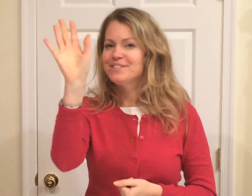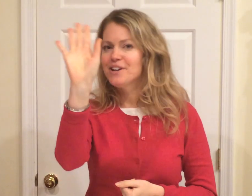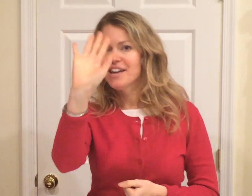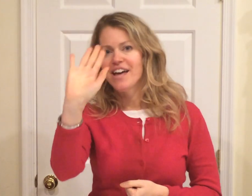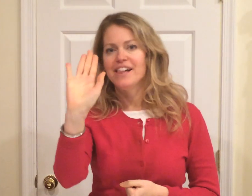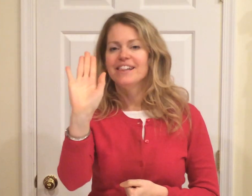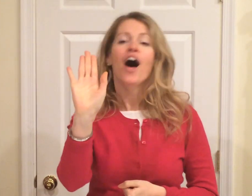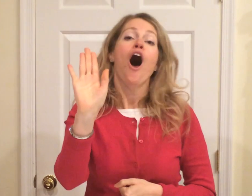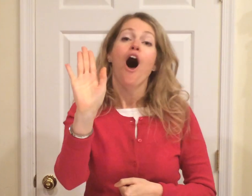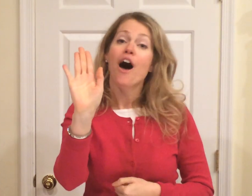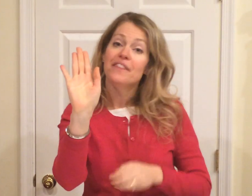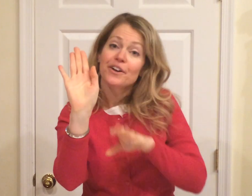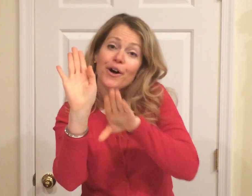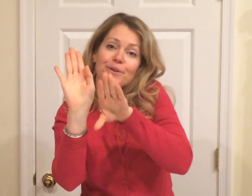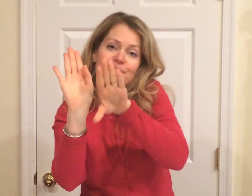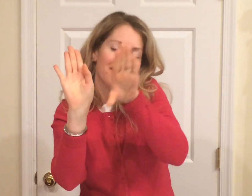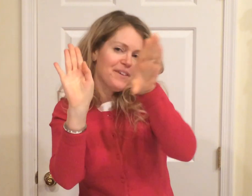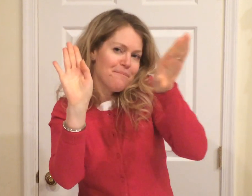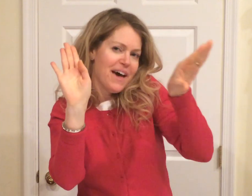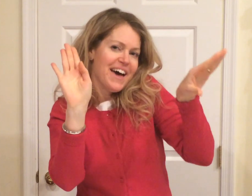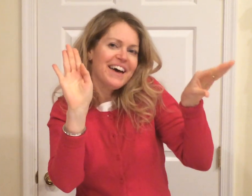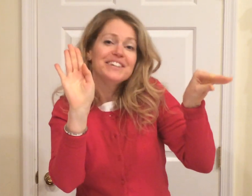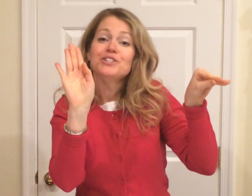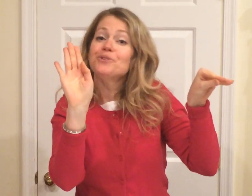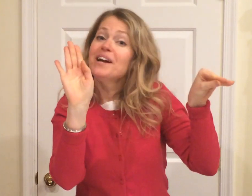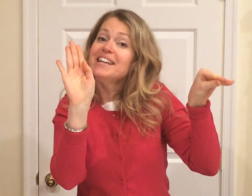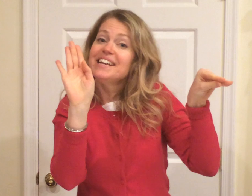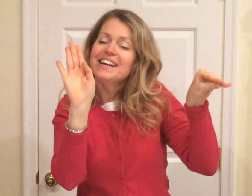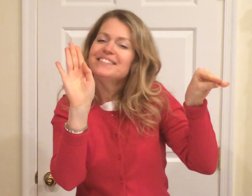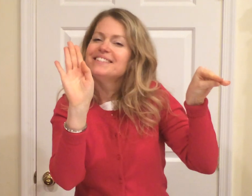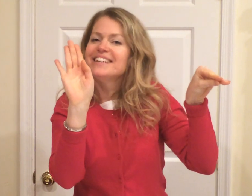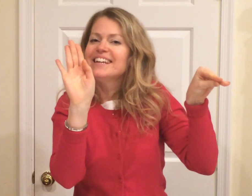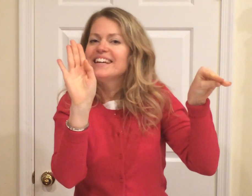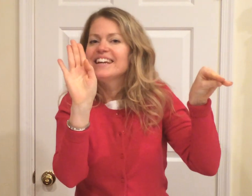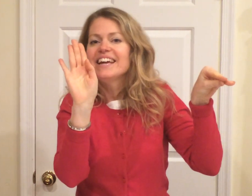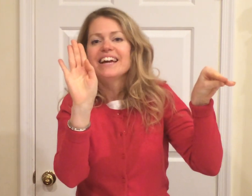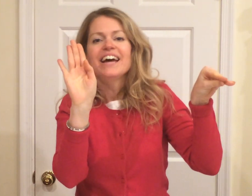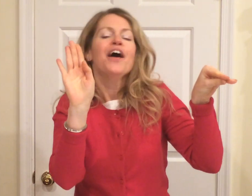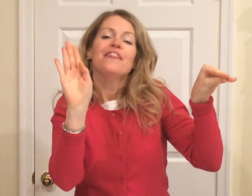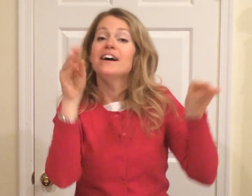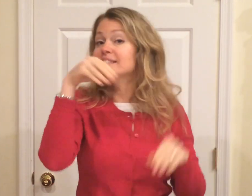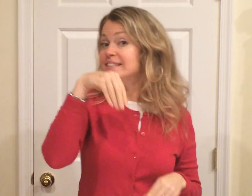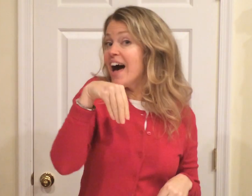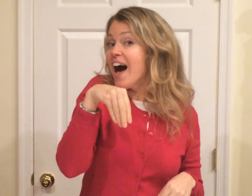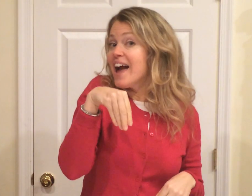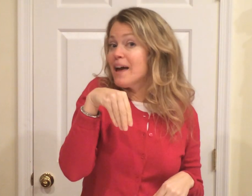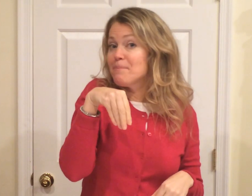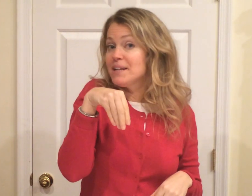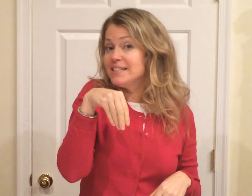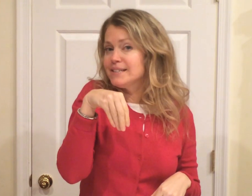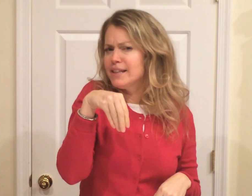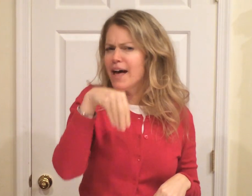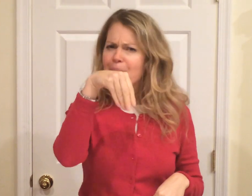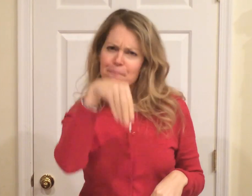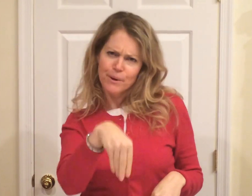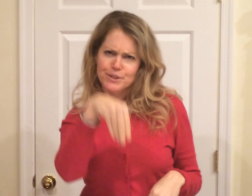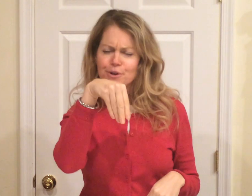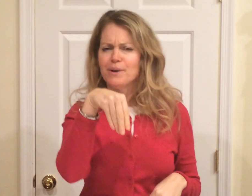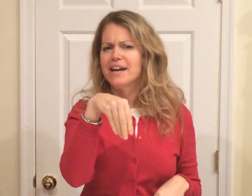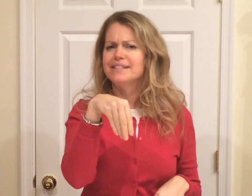Israel on the coast of the Mediterranean Sea. The Sinai Peninsula pokes the Red